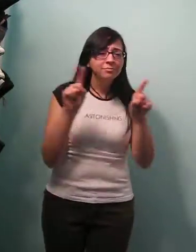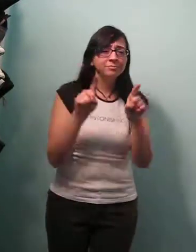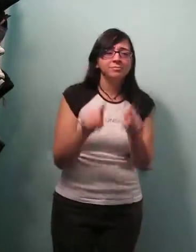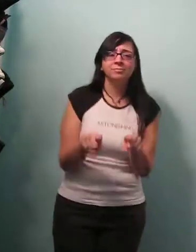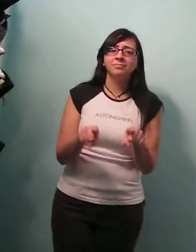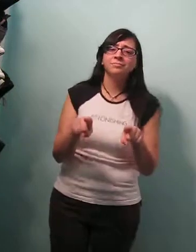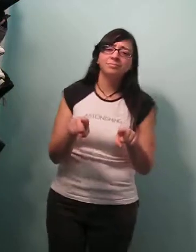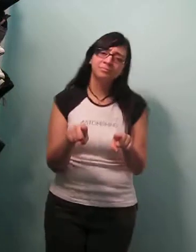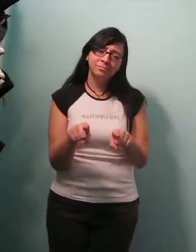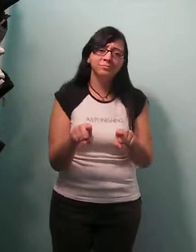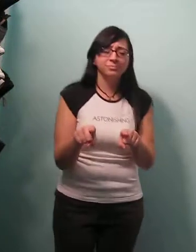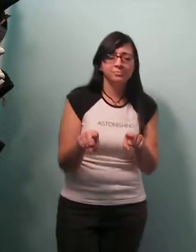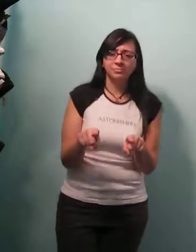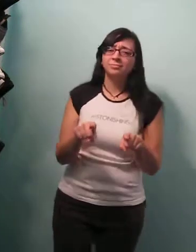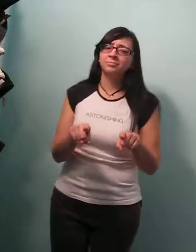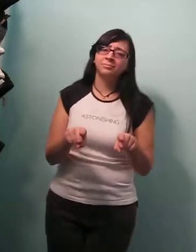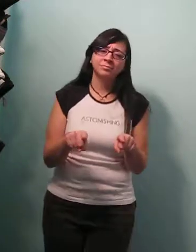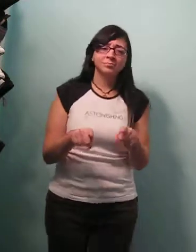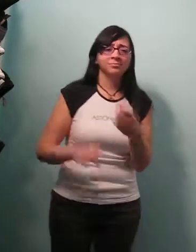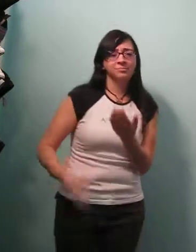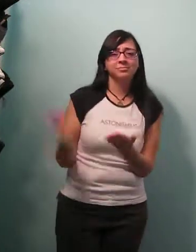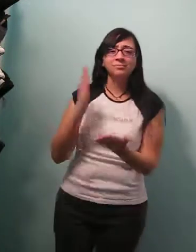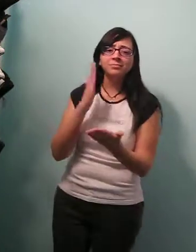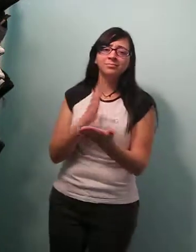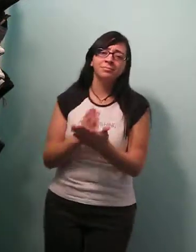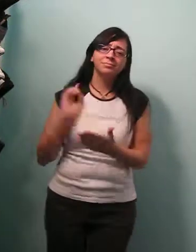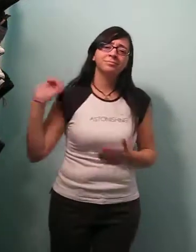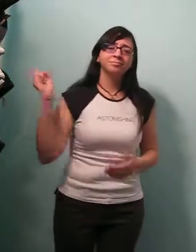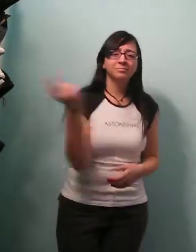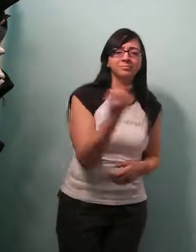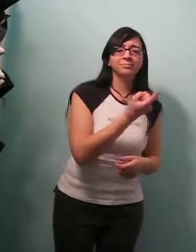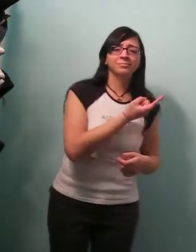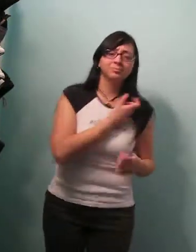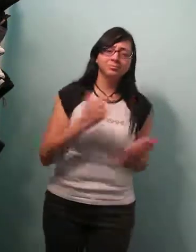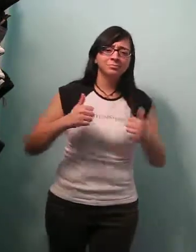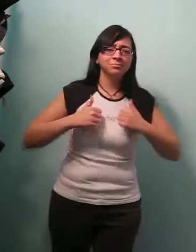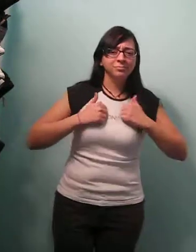thing What should I say